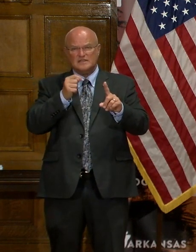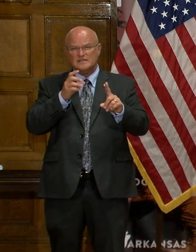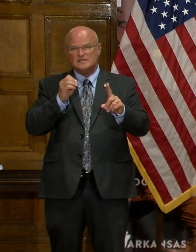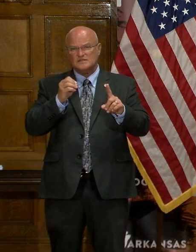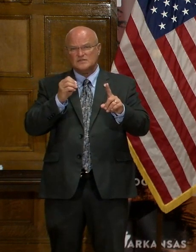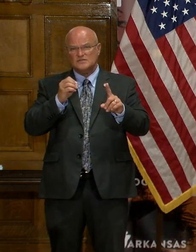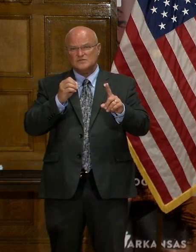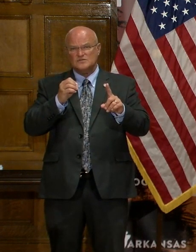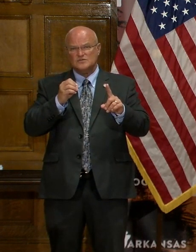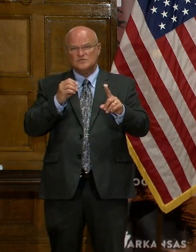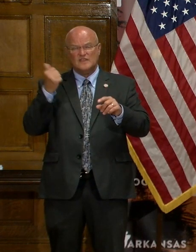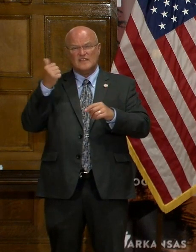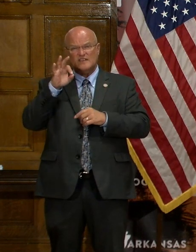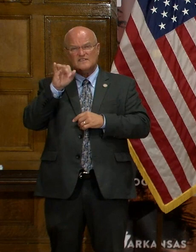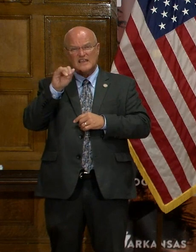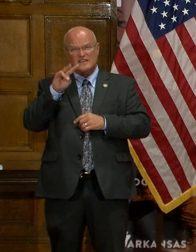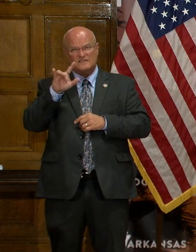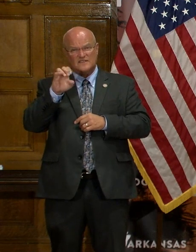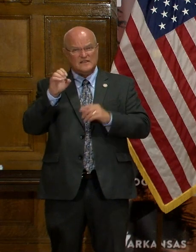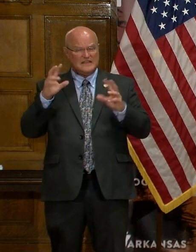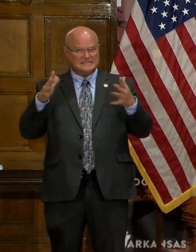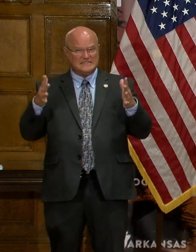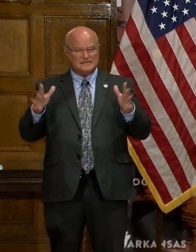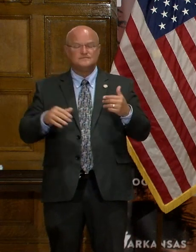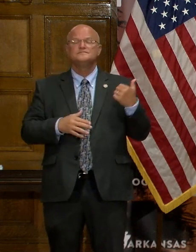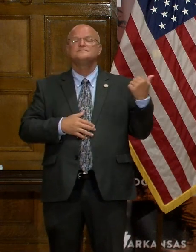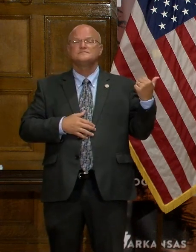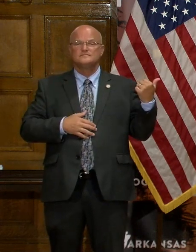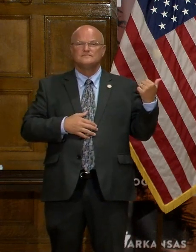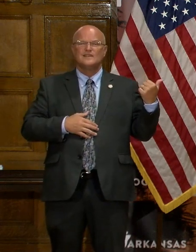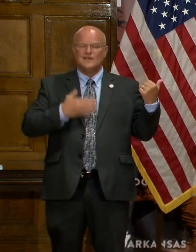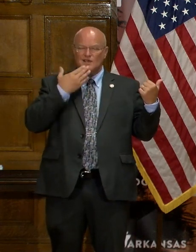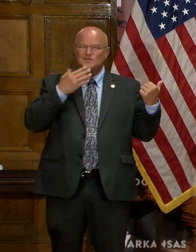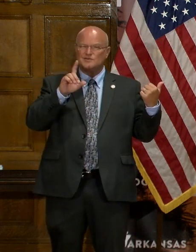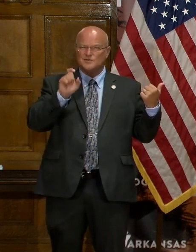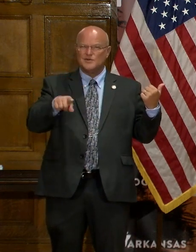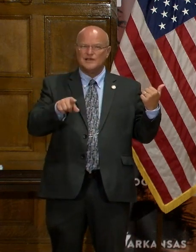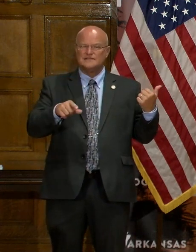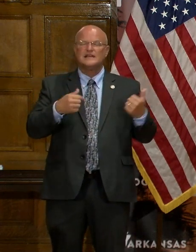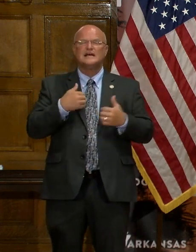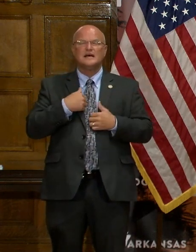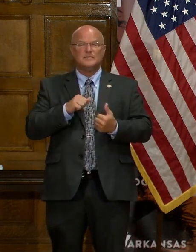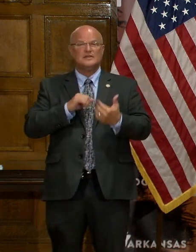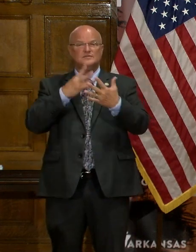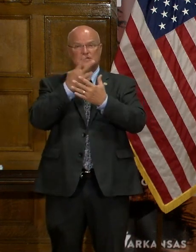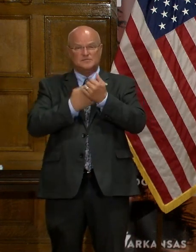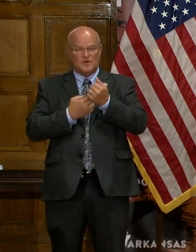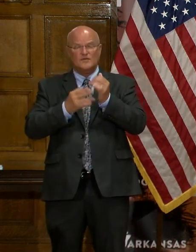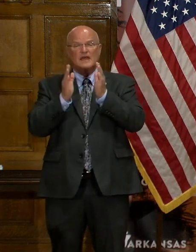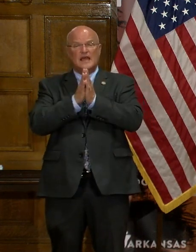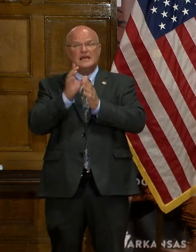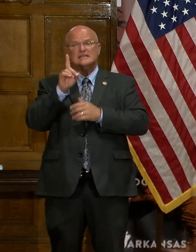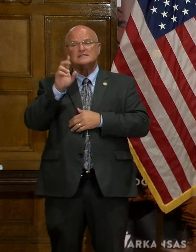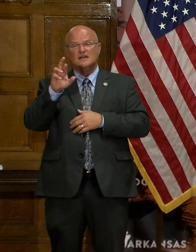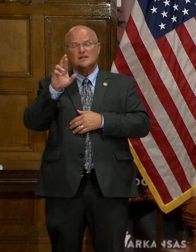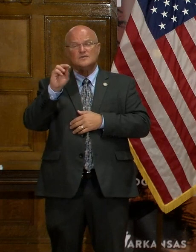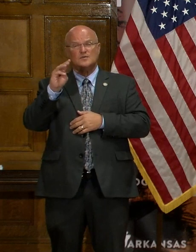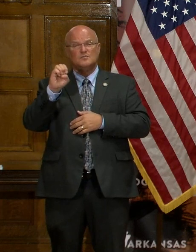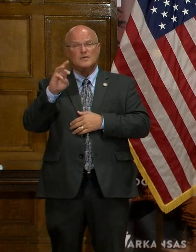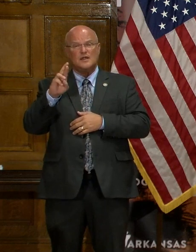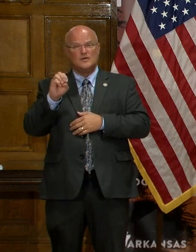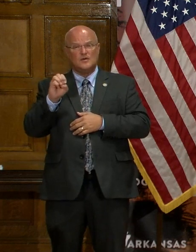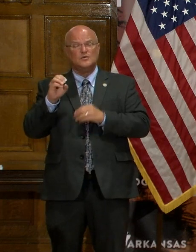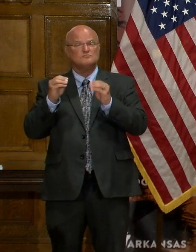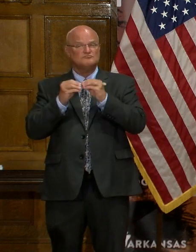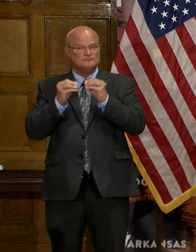Fayetteville in that area? That's a good question. And let me address both of those. I'll ask Dr. Romero to talk